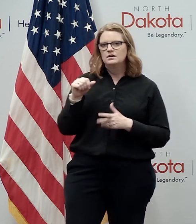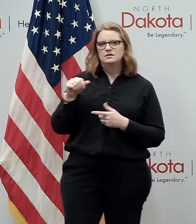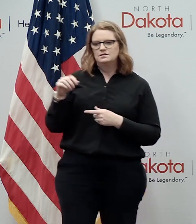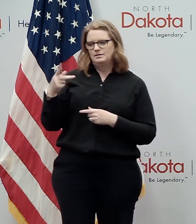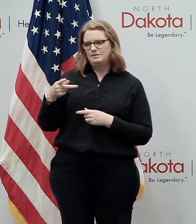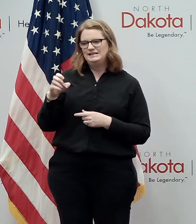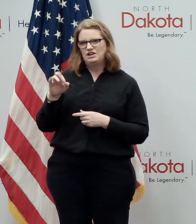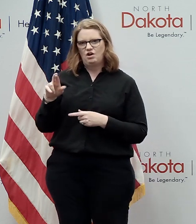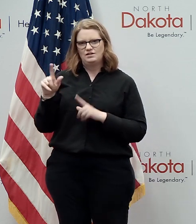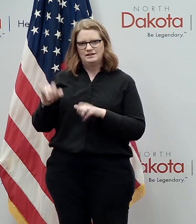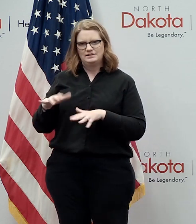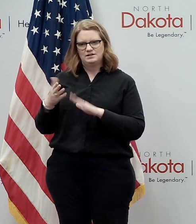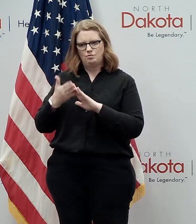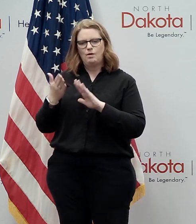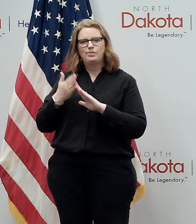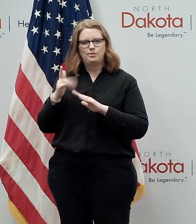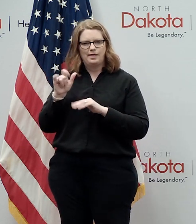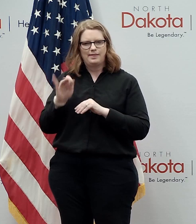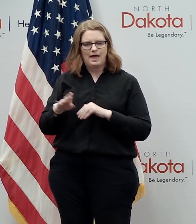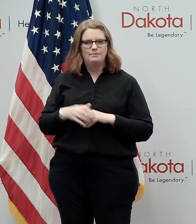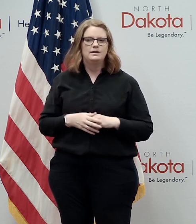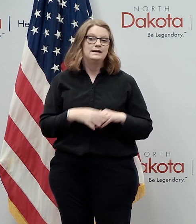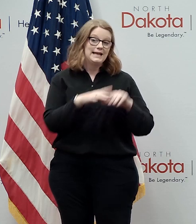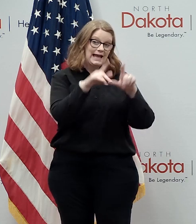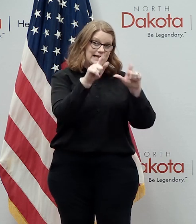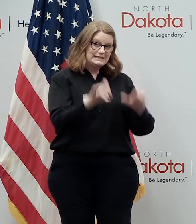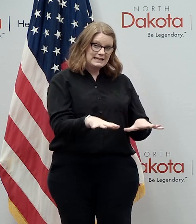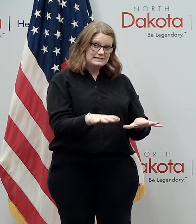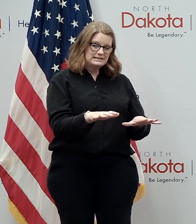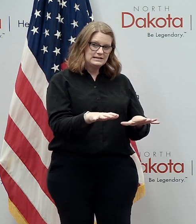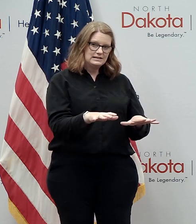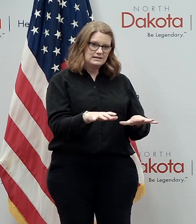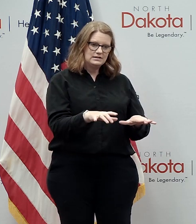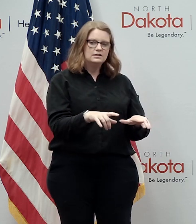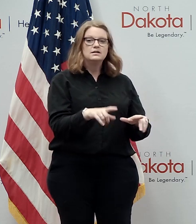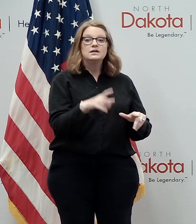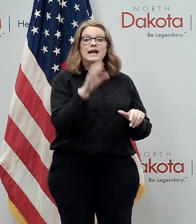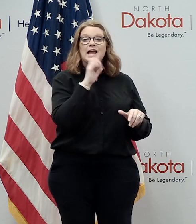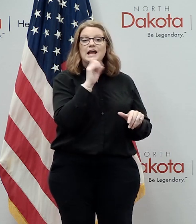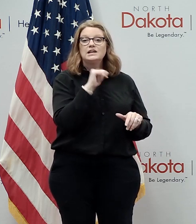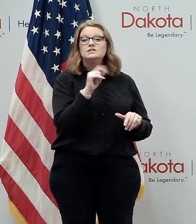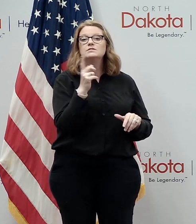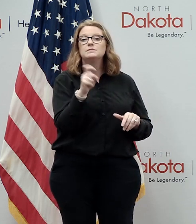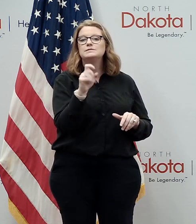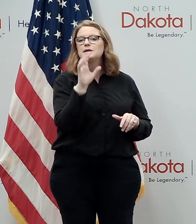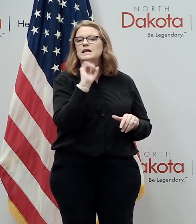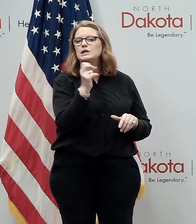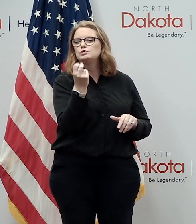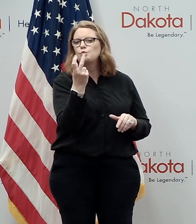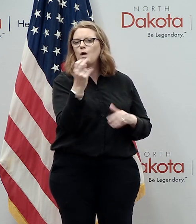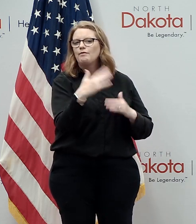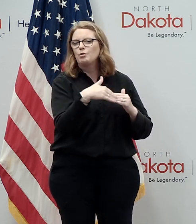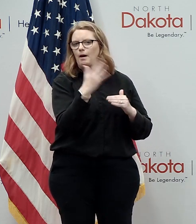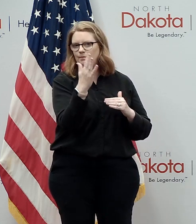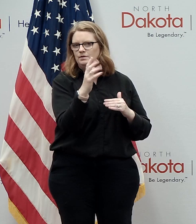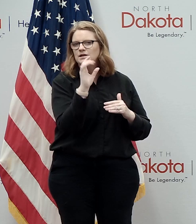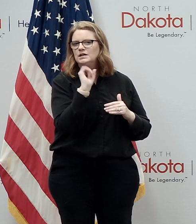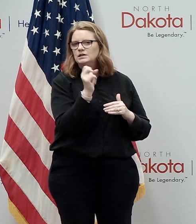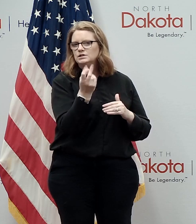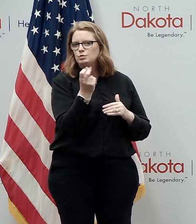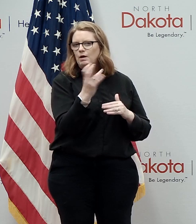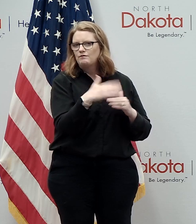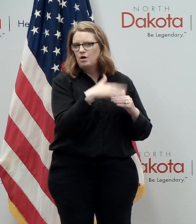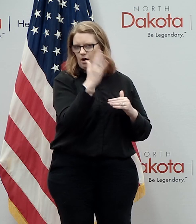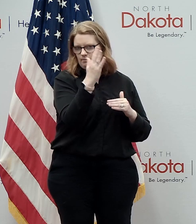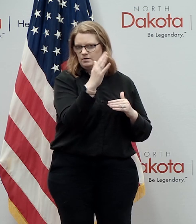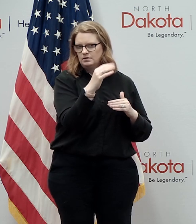will be run through the lab and last note testing must individuals must be at least 12 years old and again this aligns with